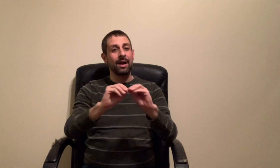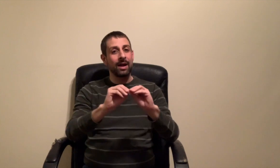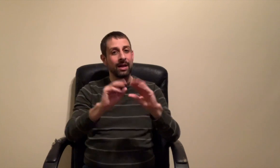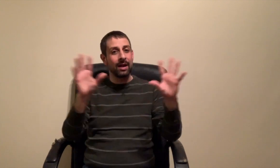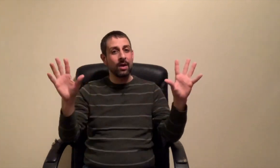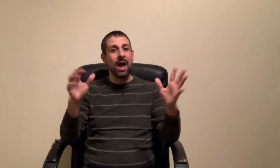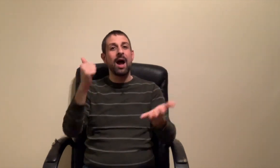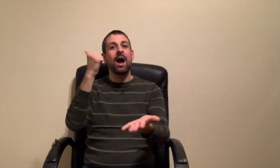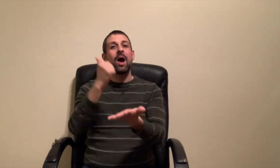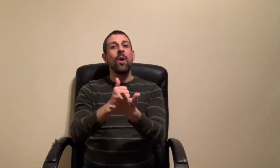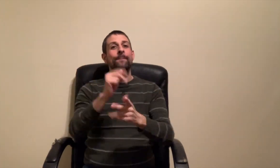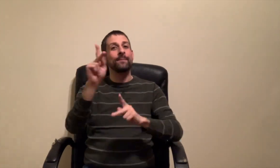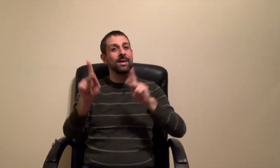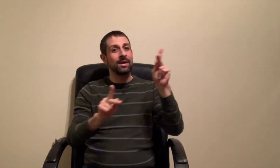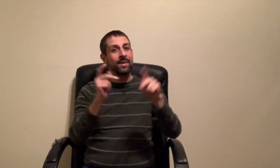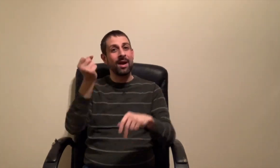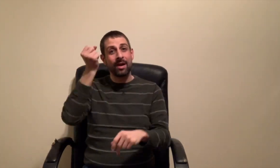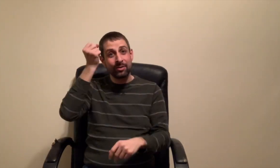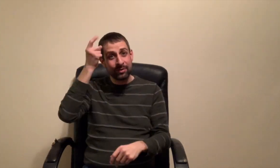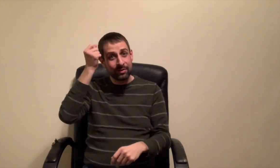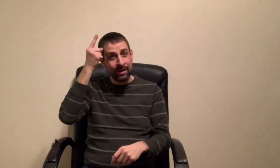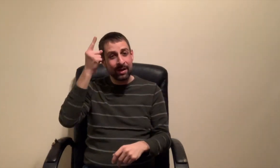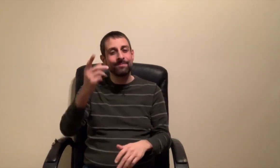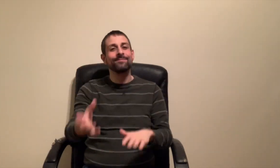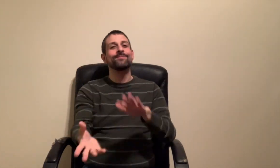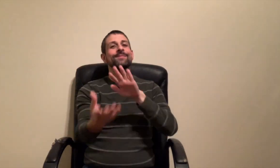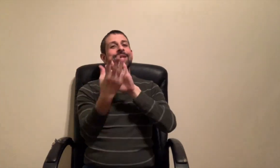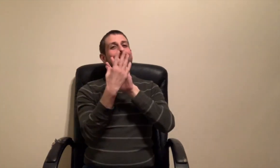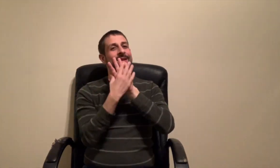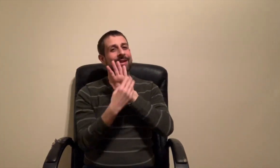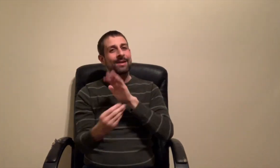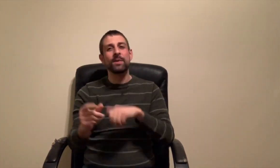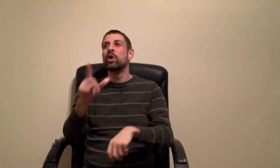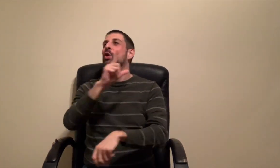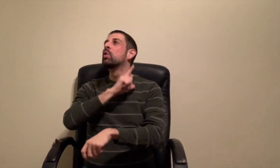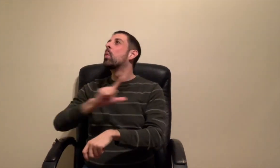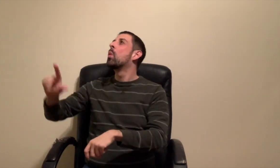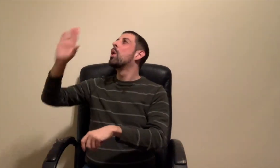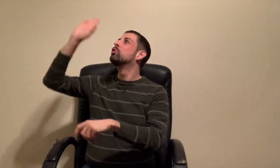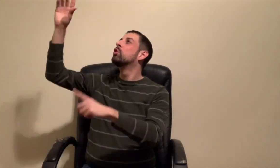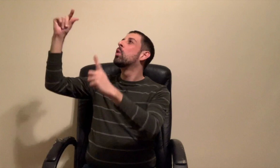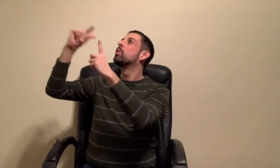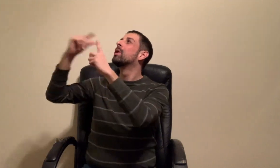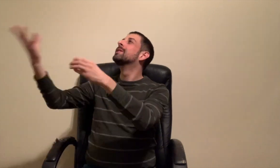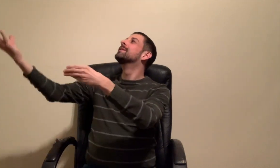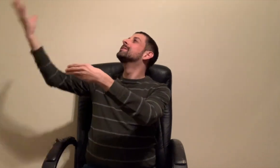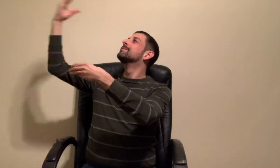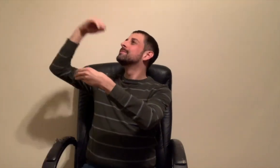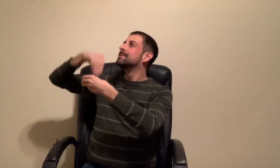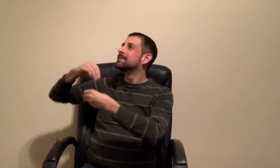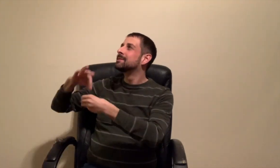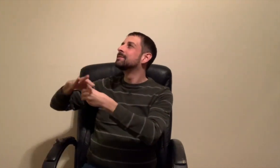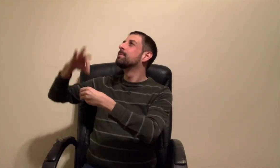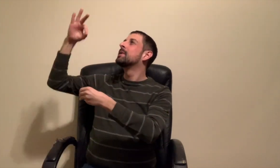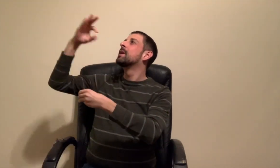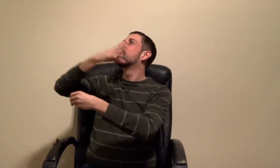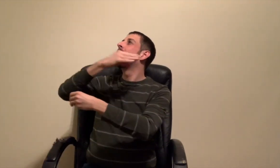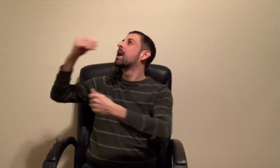is clear, enlightening the eye. Your words, Lord, are spirit and life.